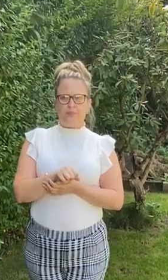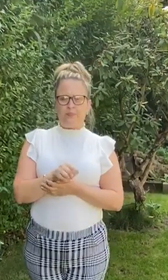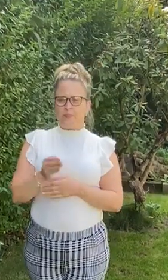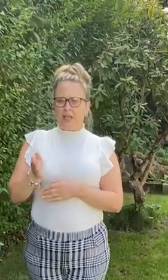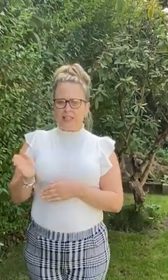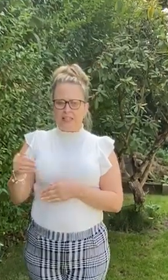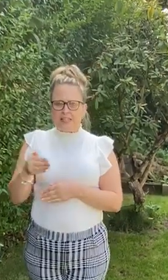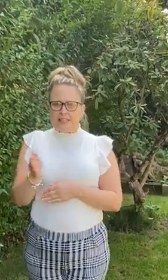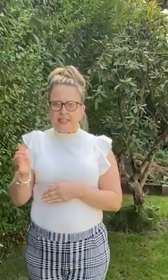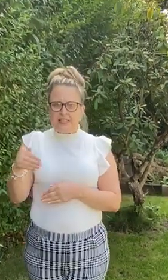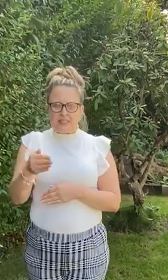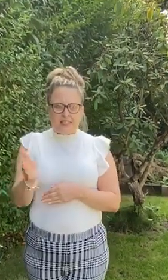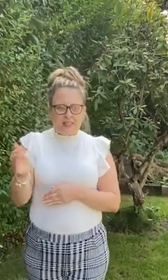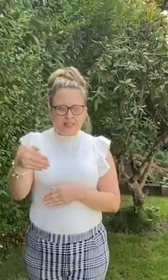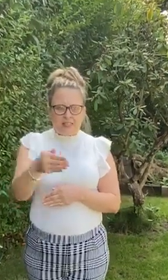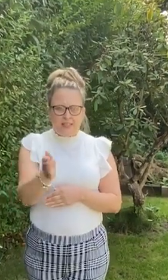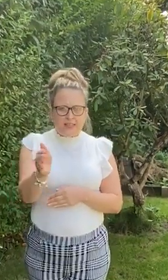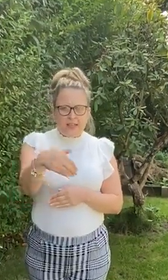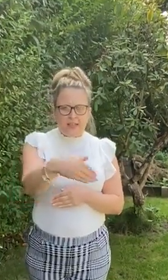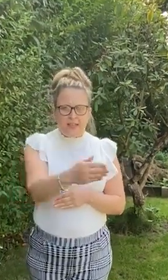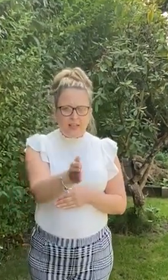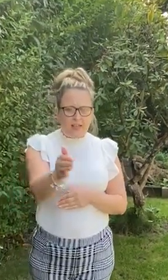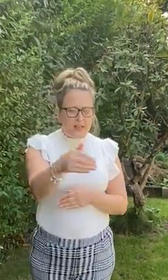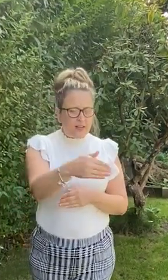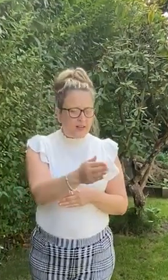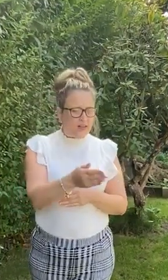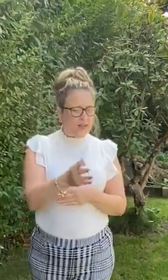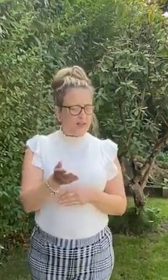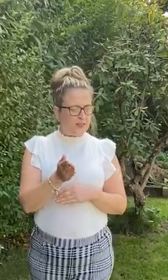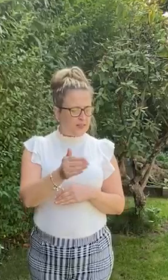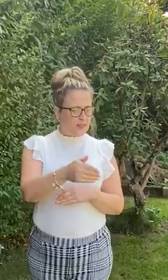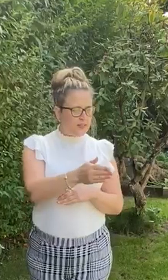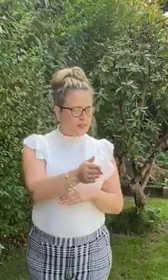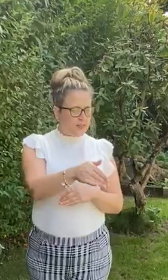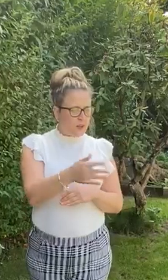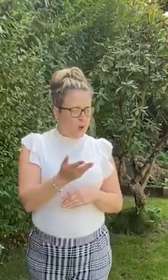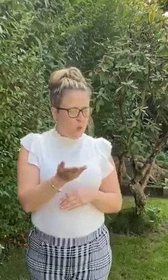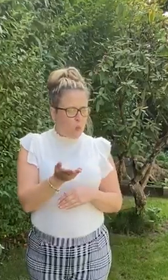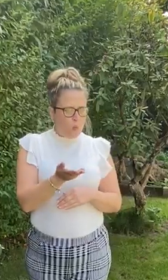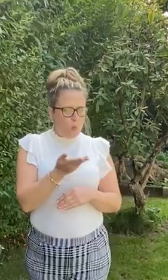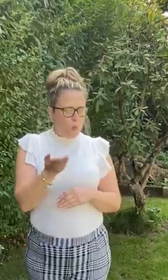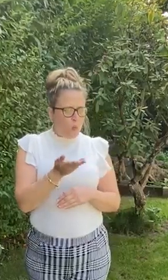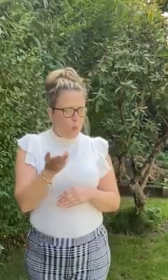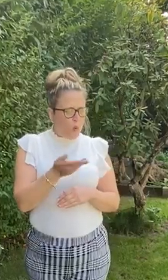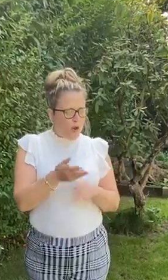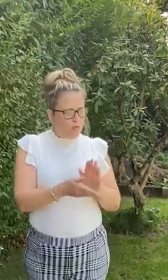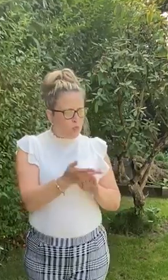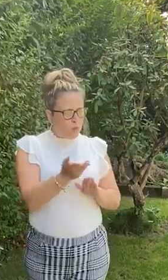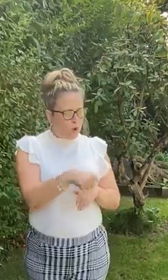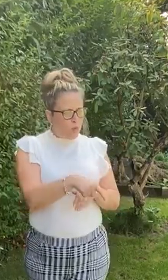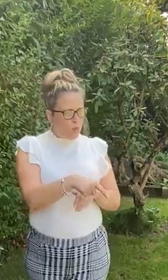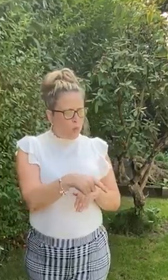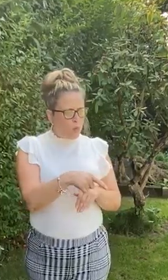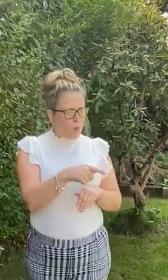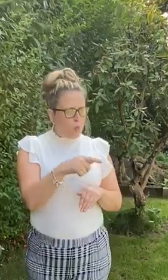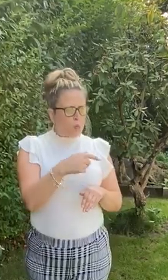good. Where are you going to, little brown mouse? Come for a feast